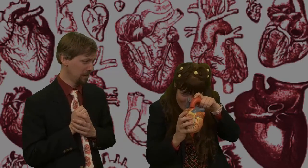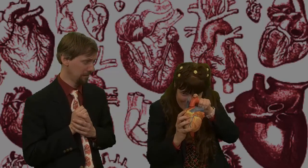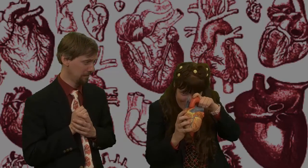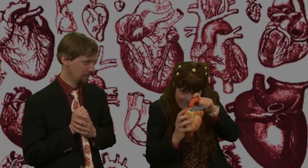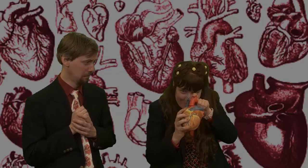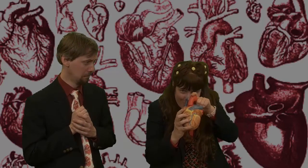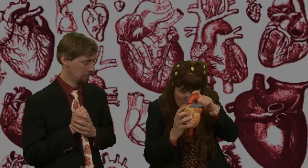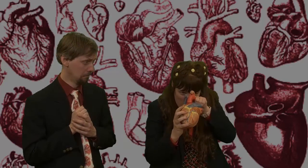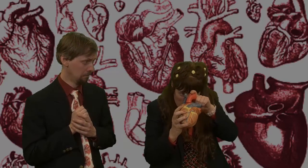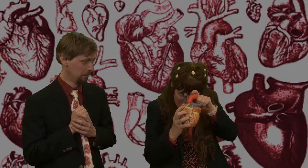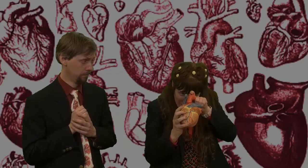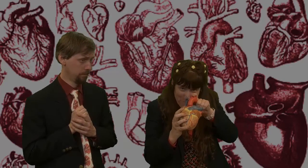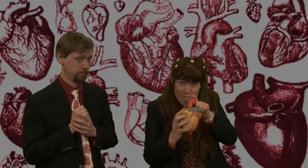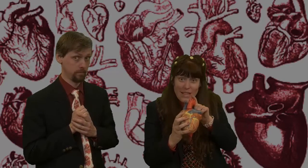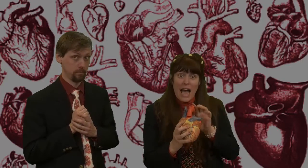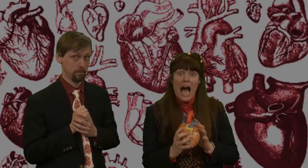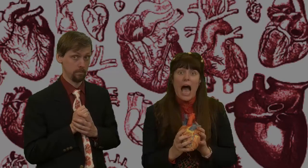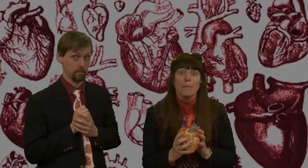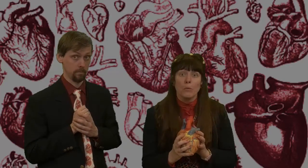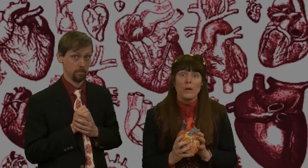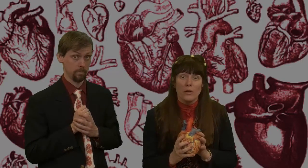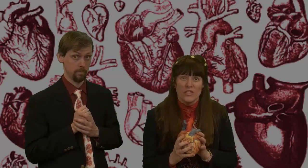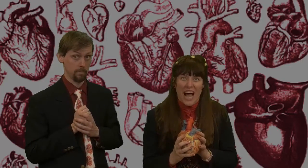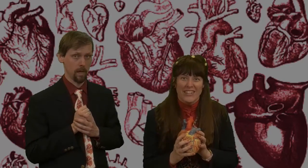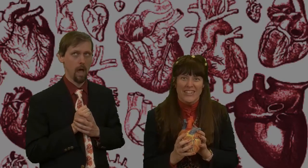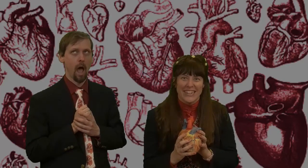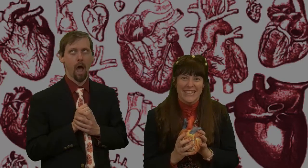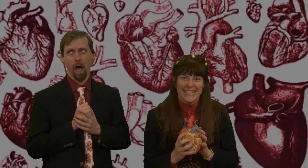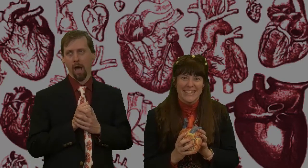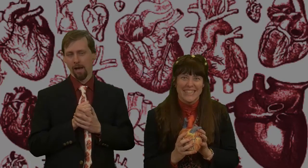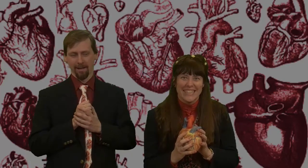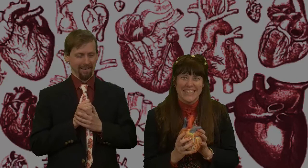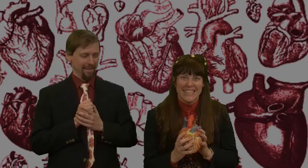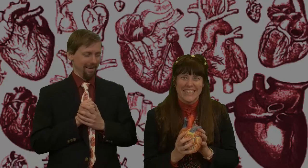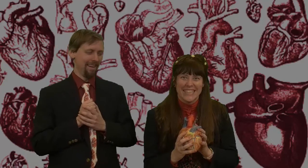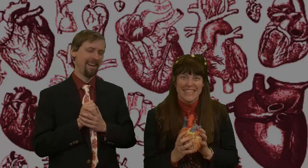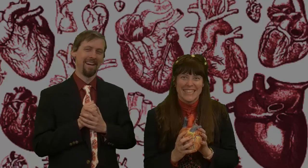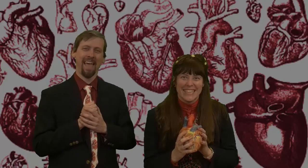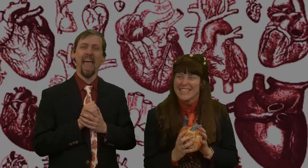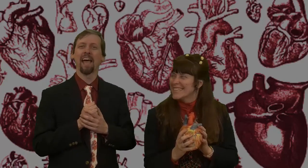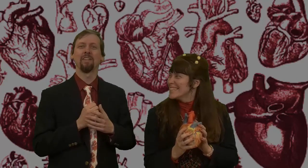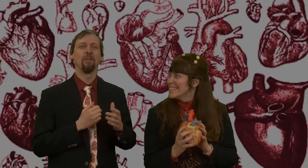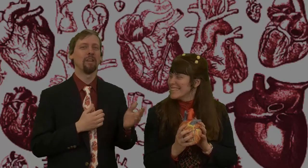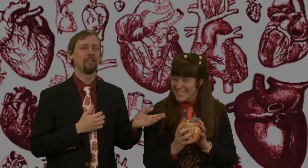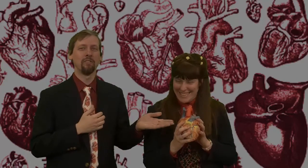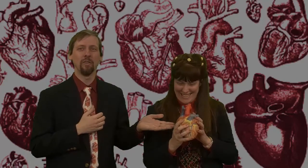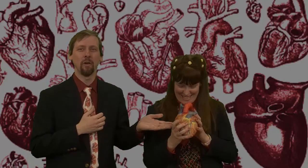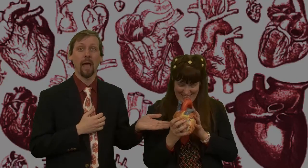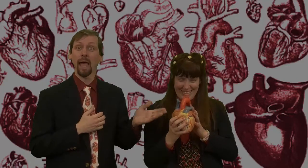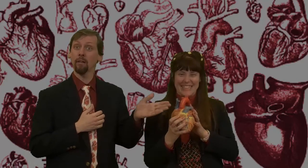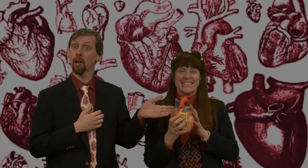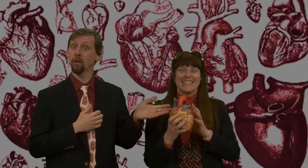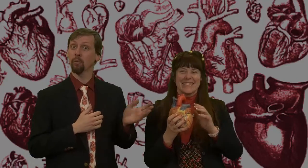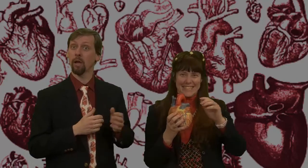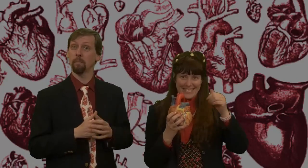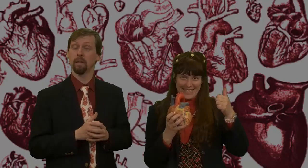this? Don't worry. I'm a real doctor. And good as new. And colored red because